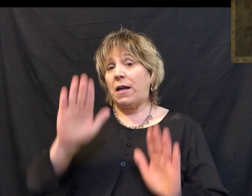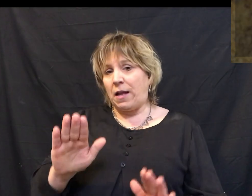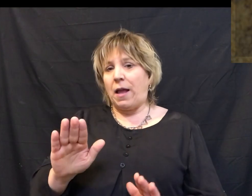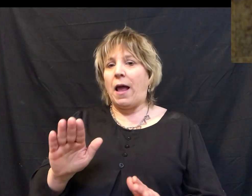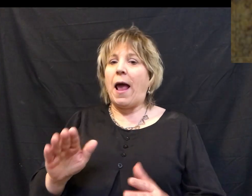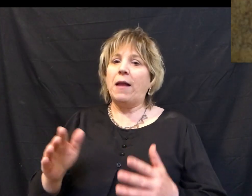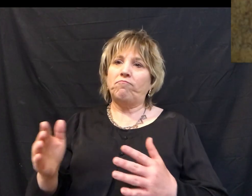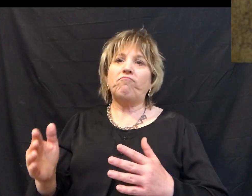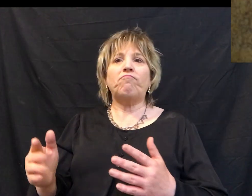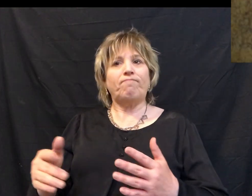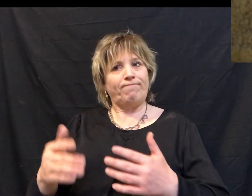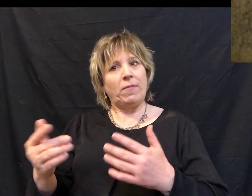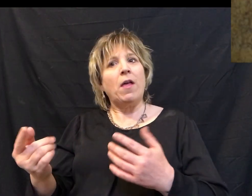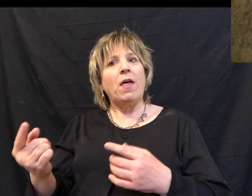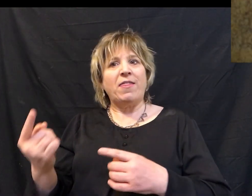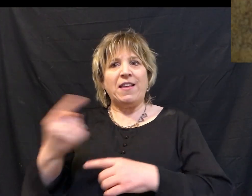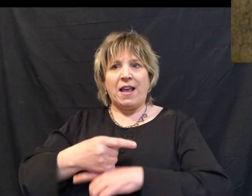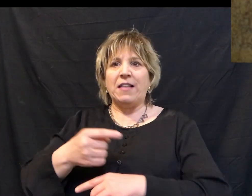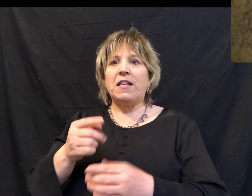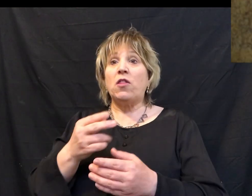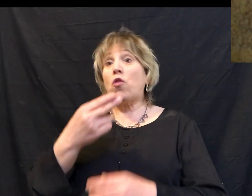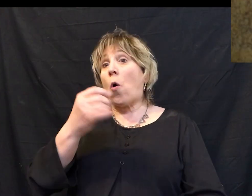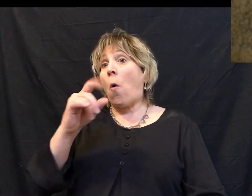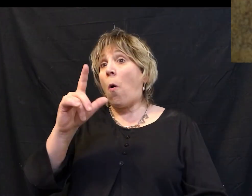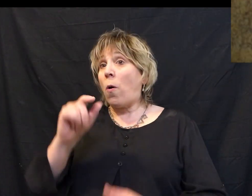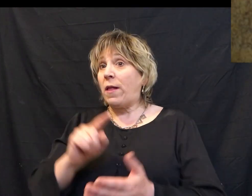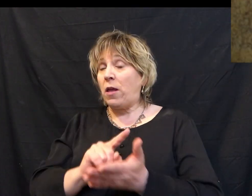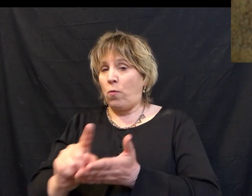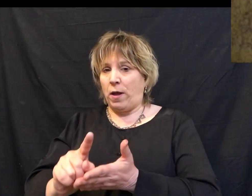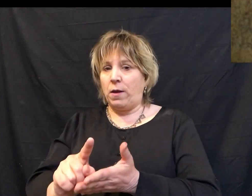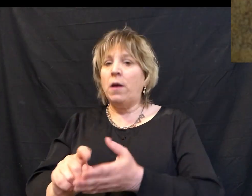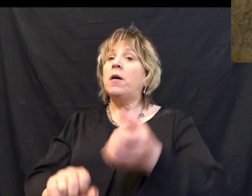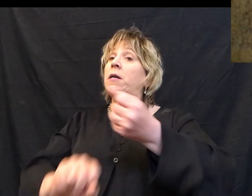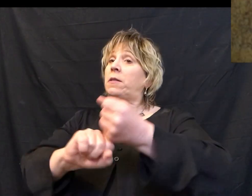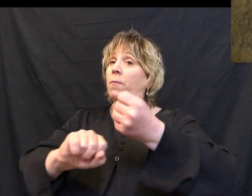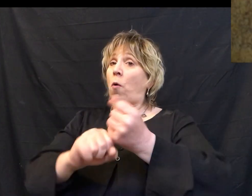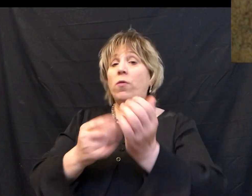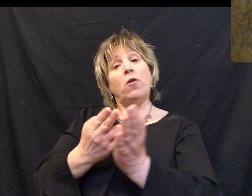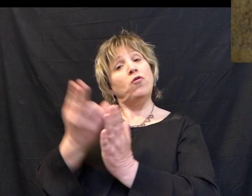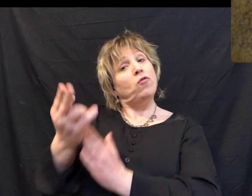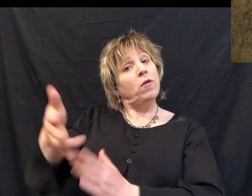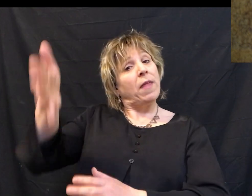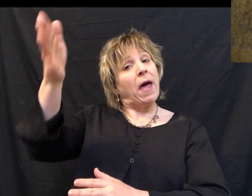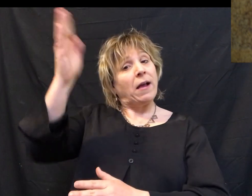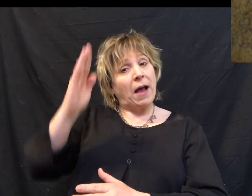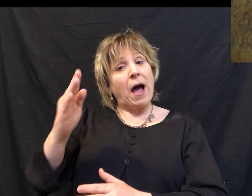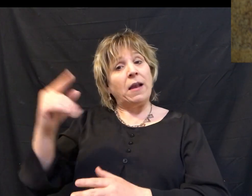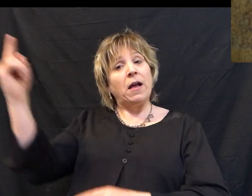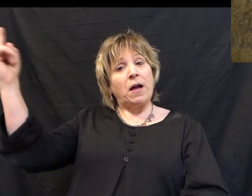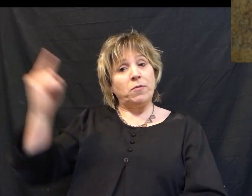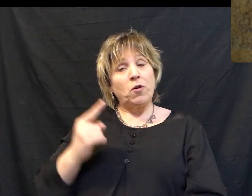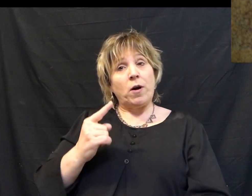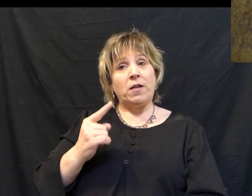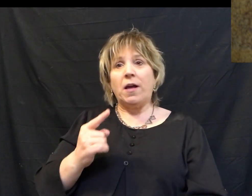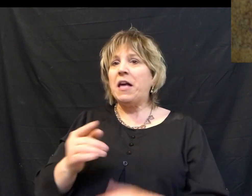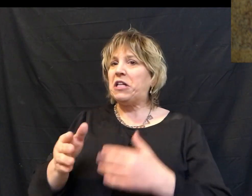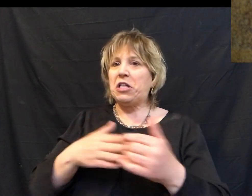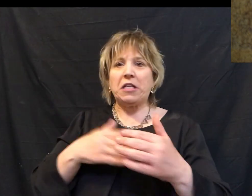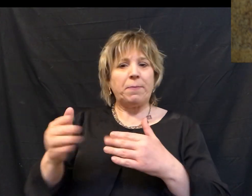Sunday and the rest of the days in Holy Week, they reinforce the truth that God comes to us